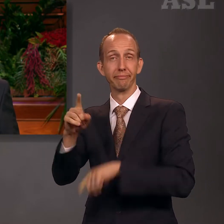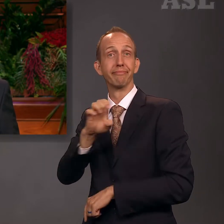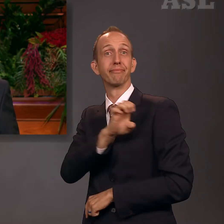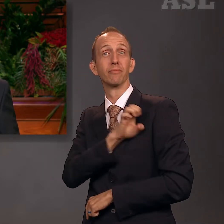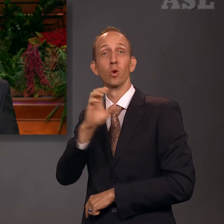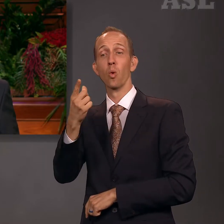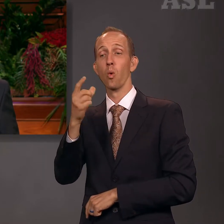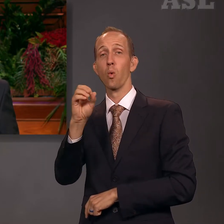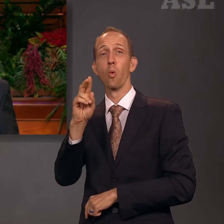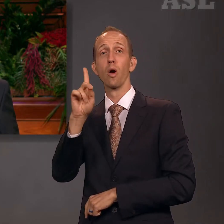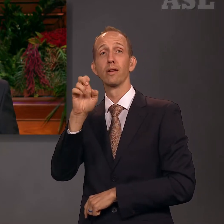in 1961.